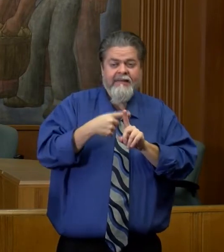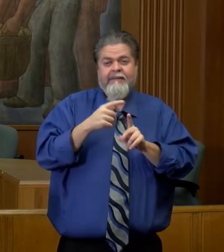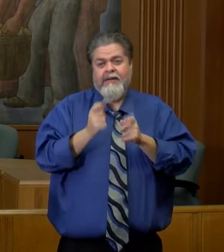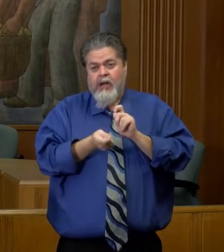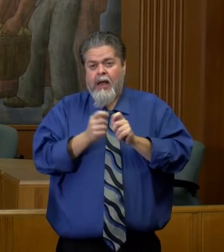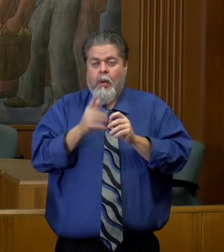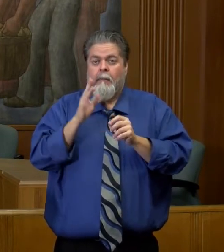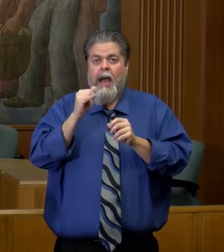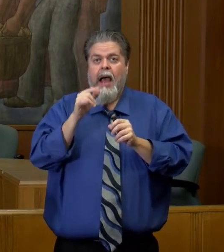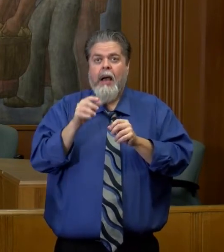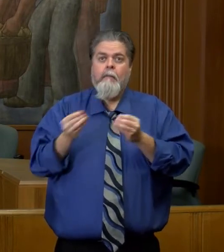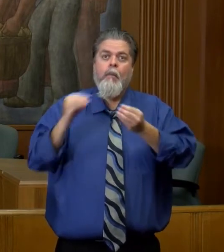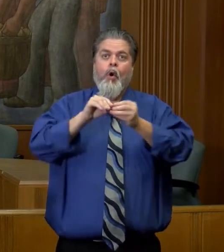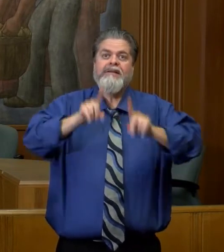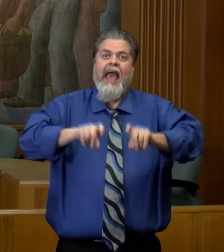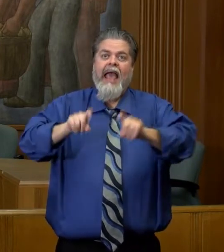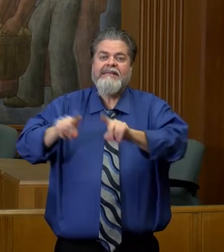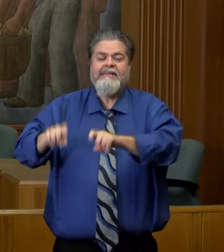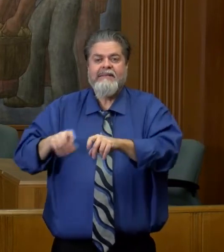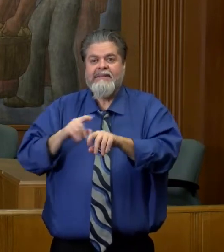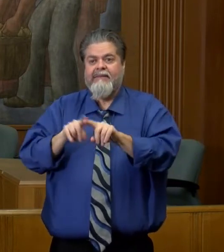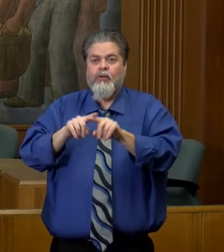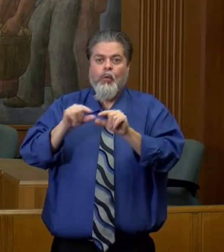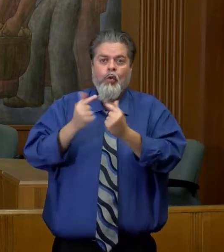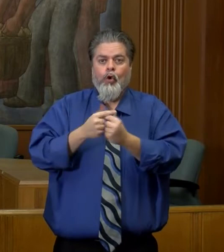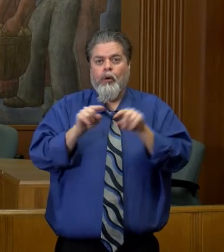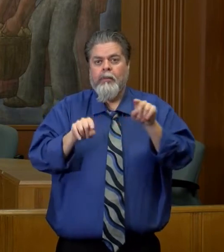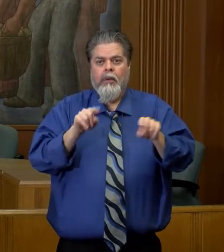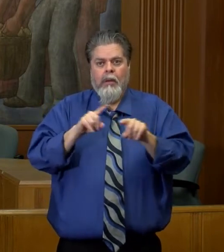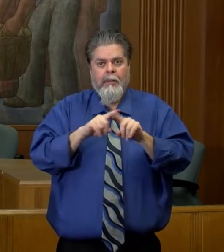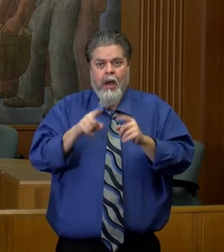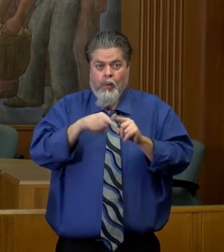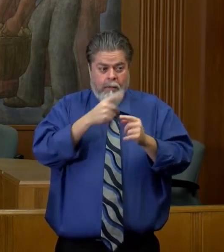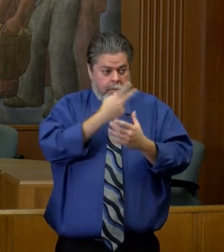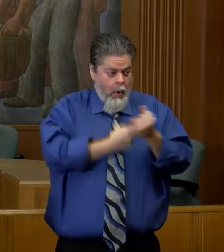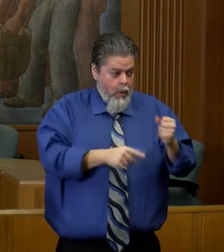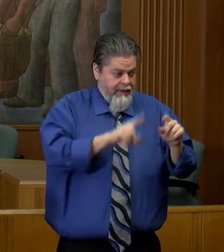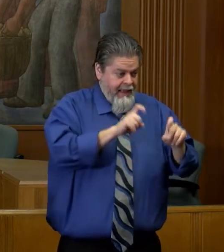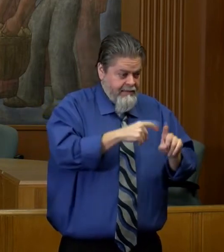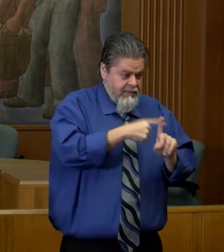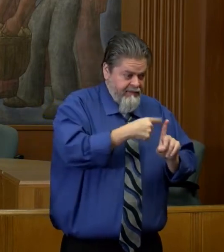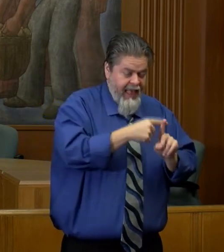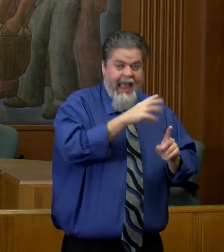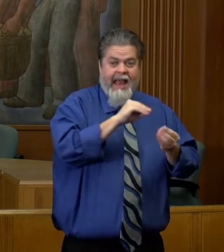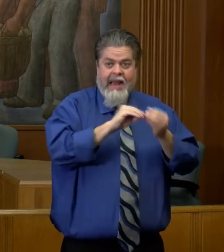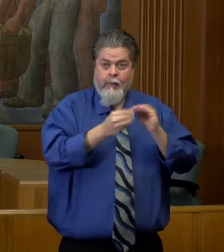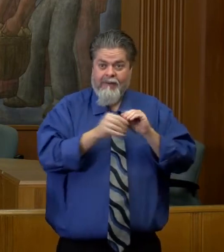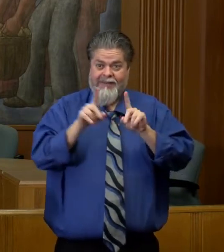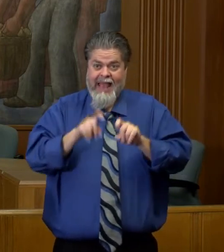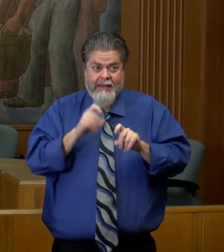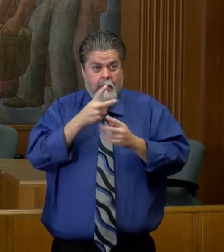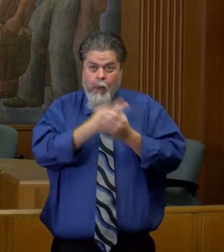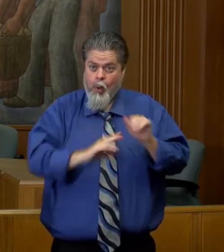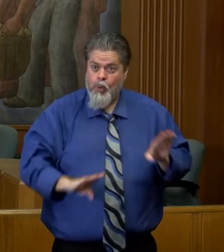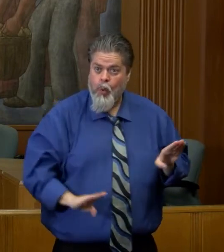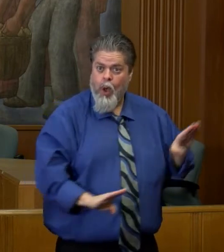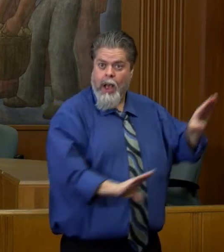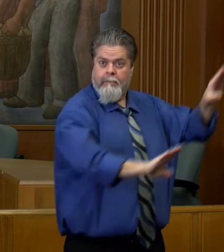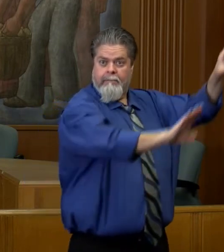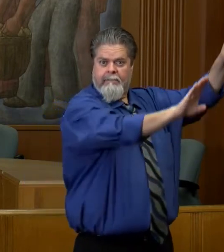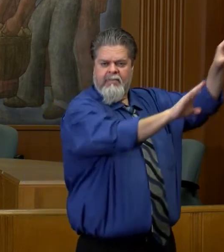testing more of this group or less of that group and stuff, but when both the test positivity and the number of test runs are both going up,